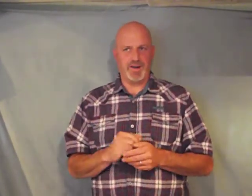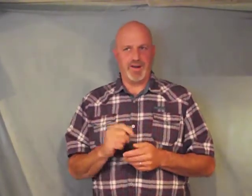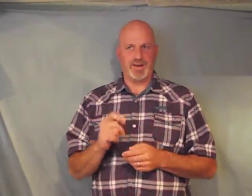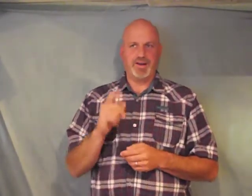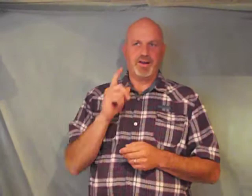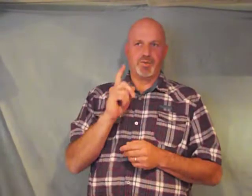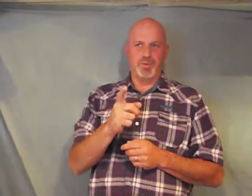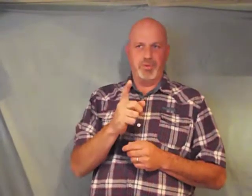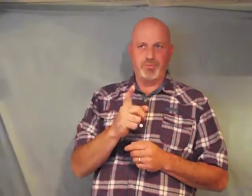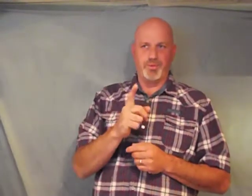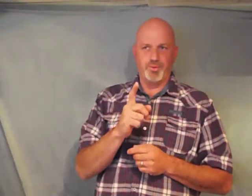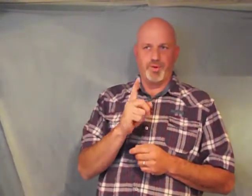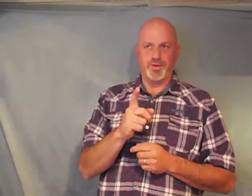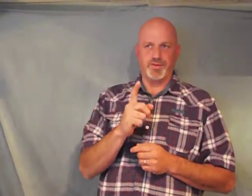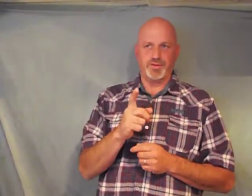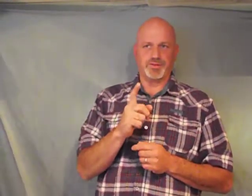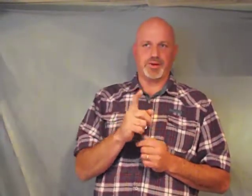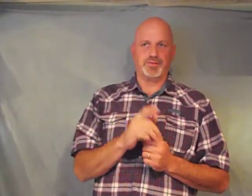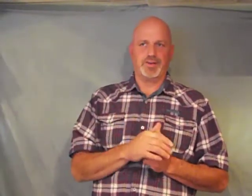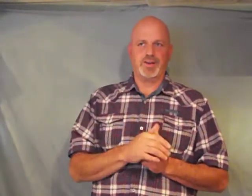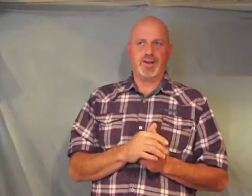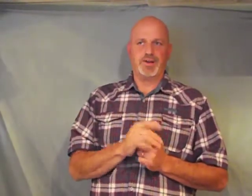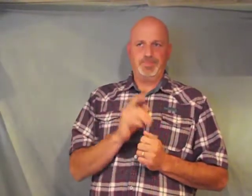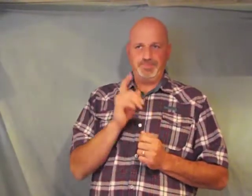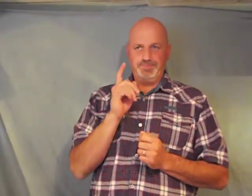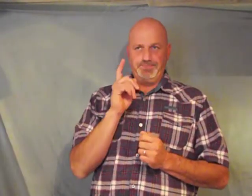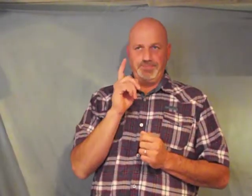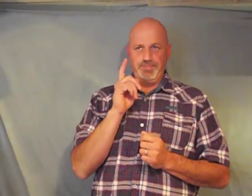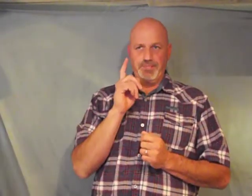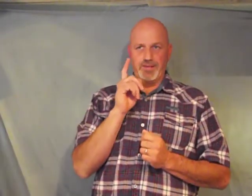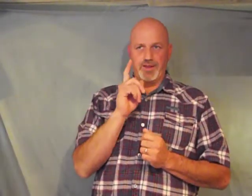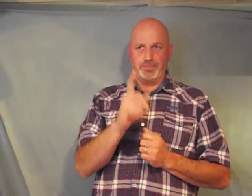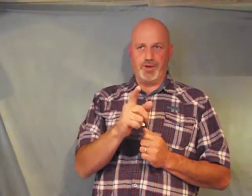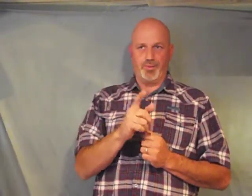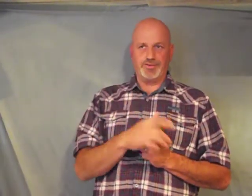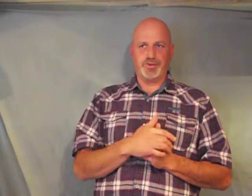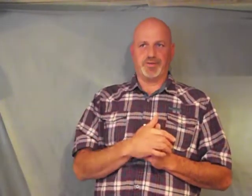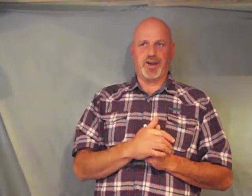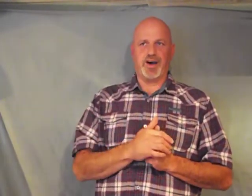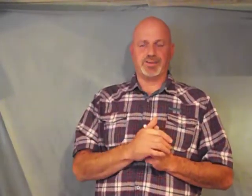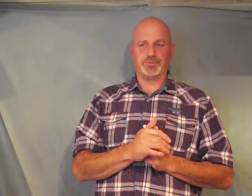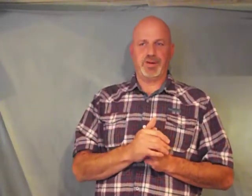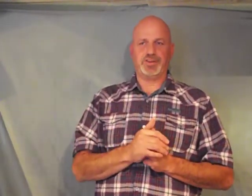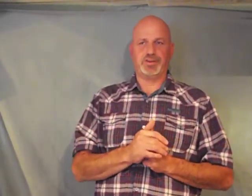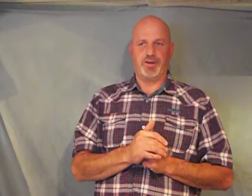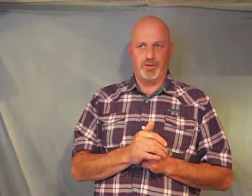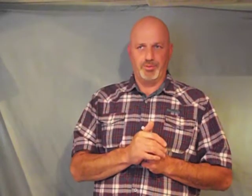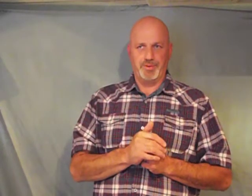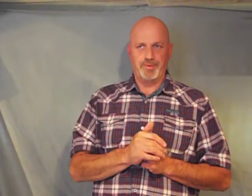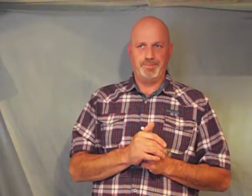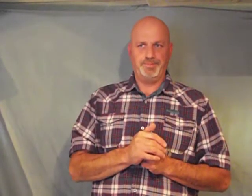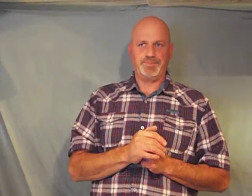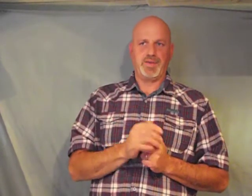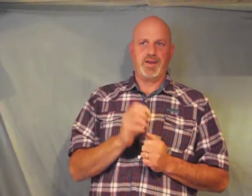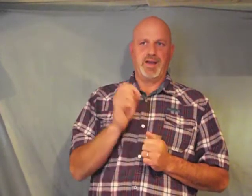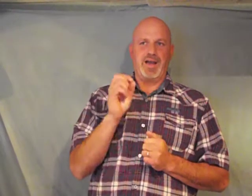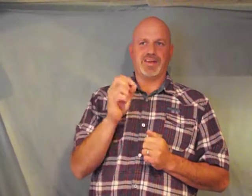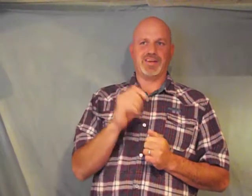remember the word of your servant upon which you have caused me to hope Isaiah